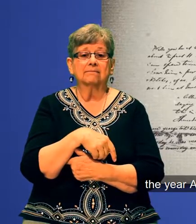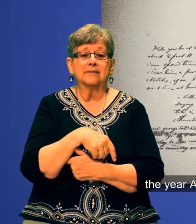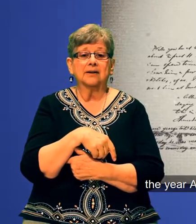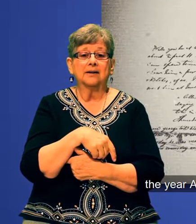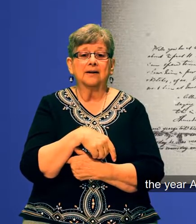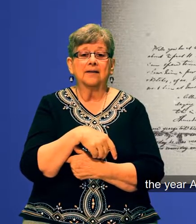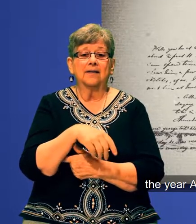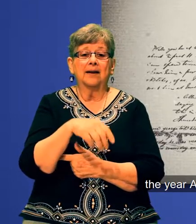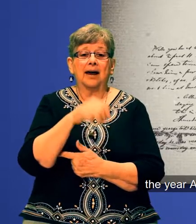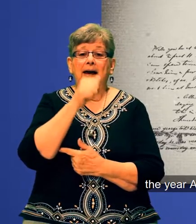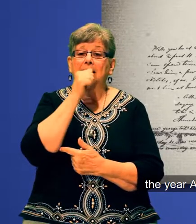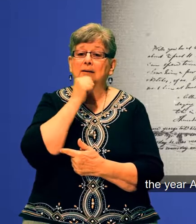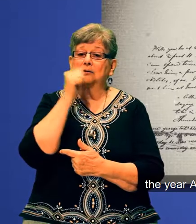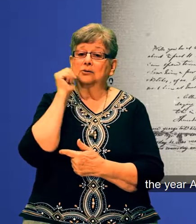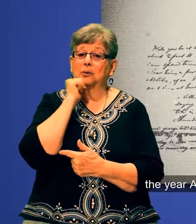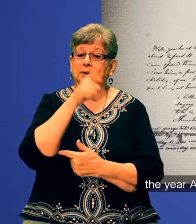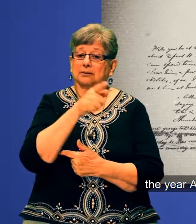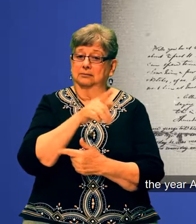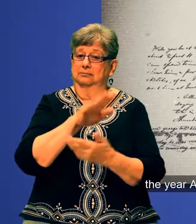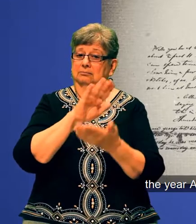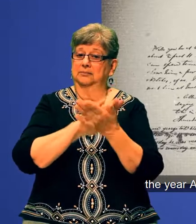into the Union as a state.